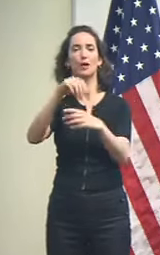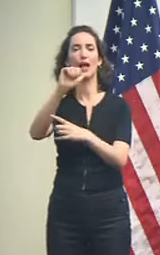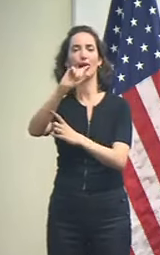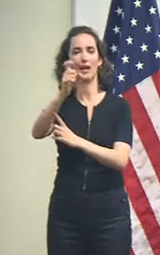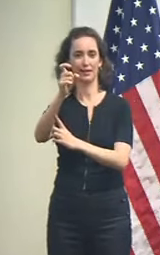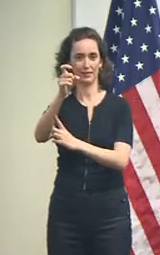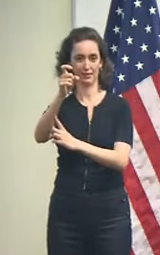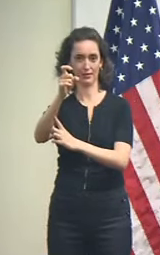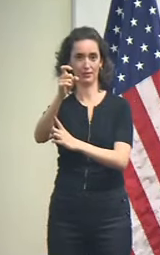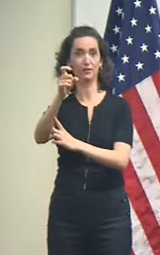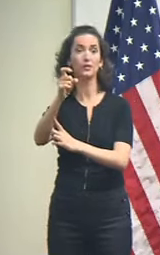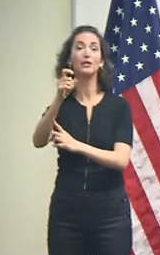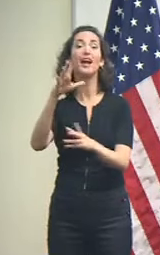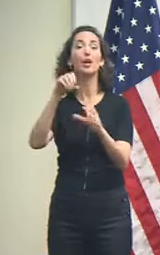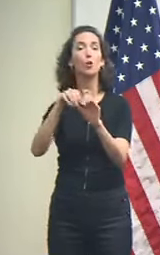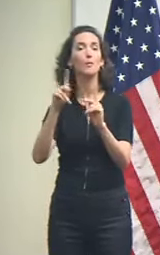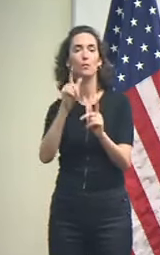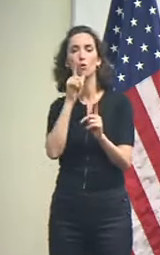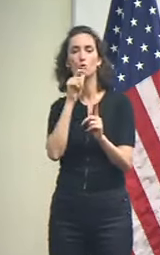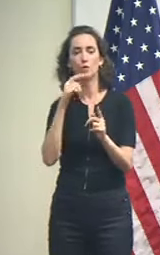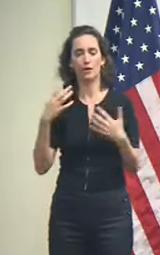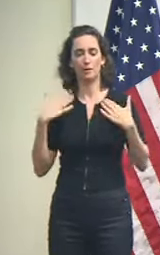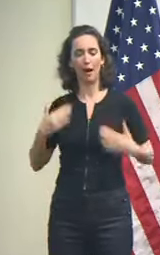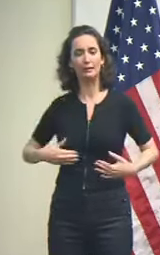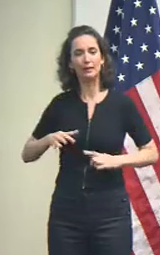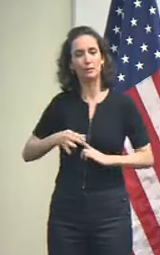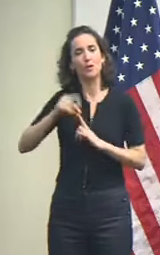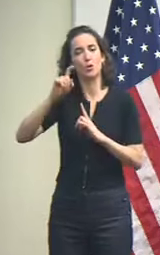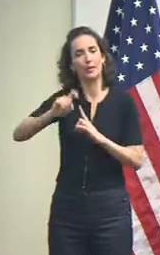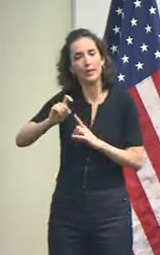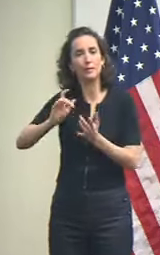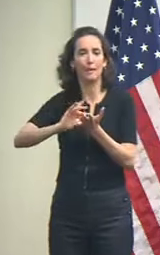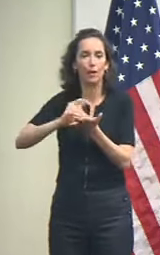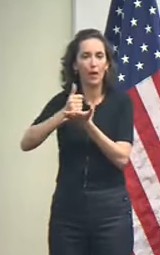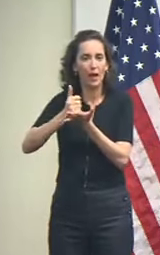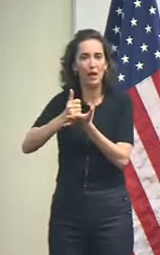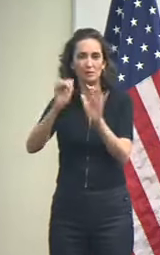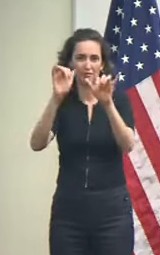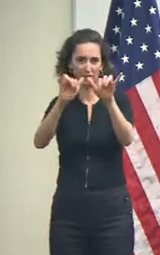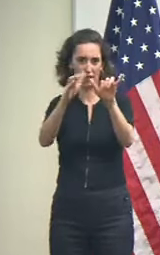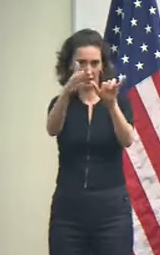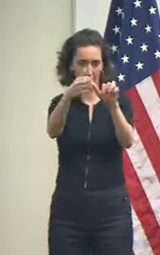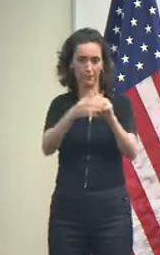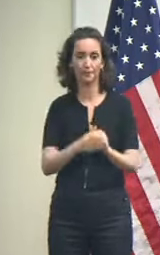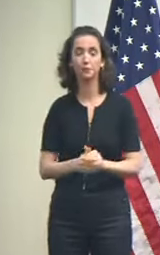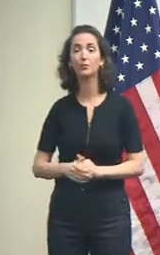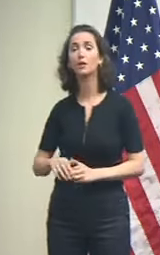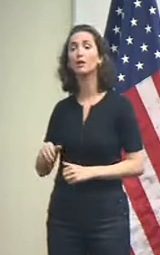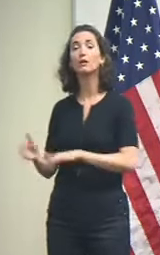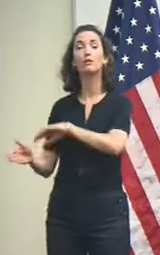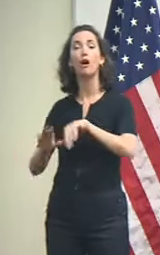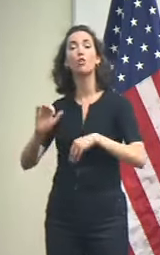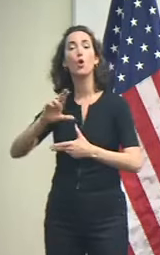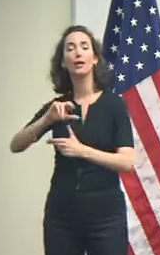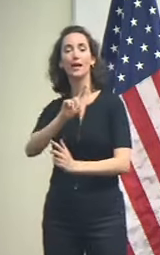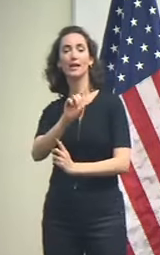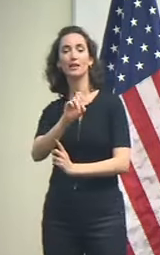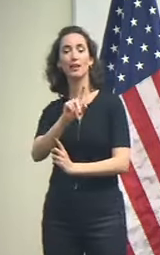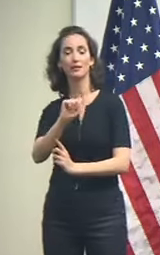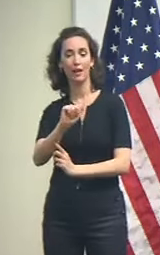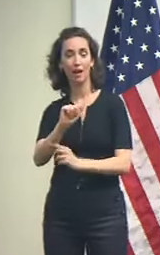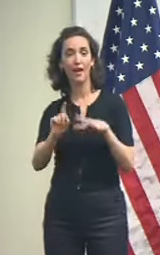and this includes medical special needs individuals. There are 157 Hurricane Delta evacuees,